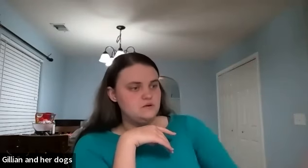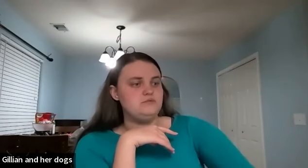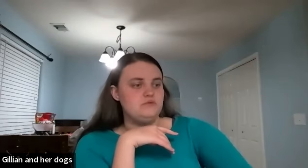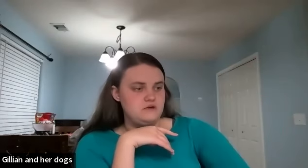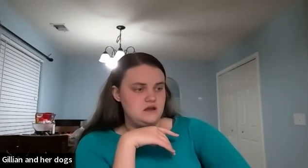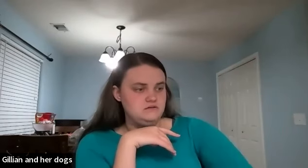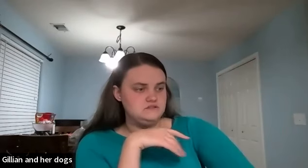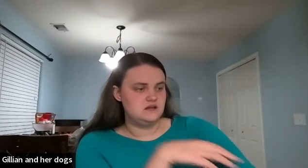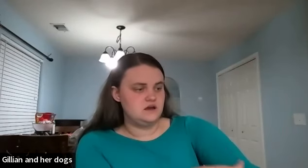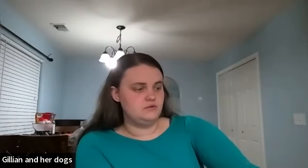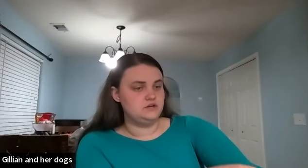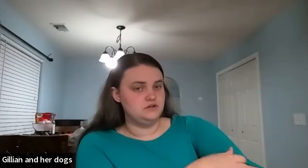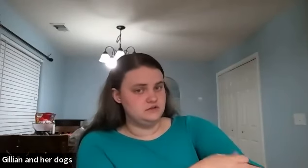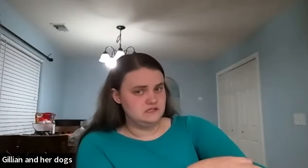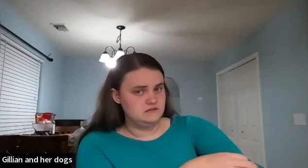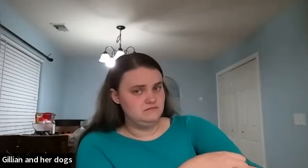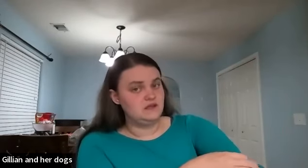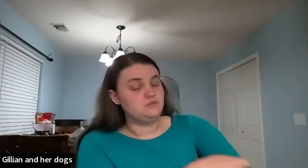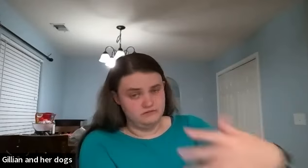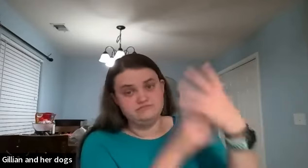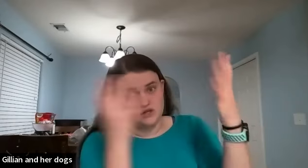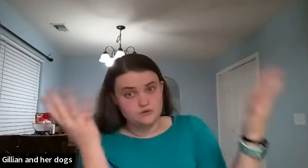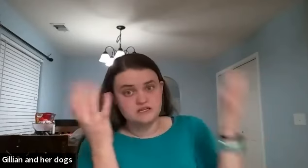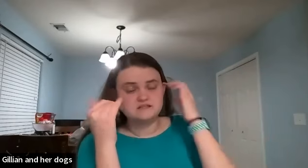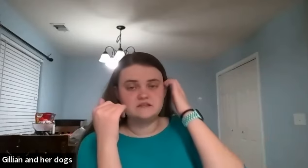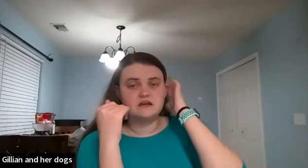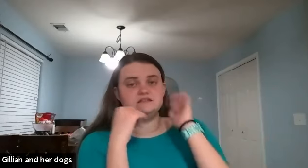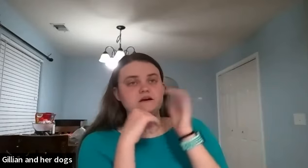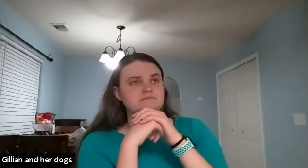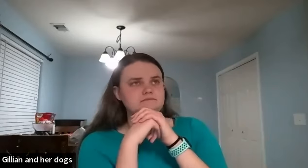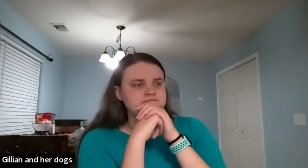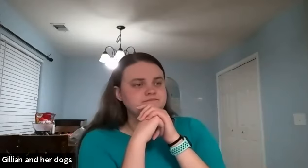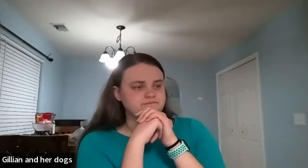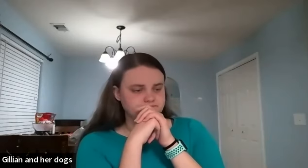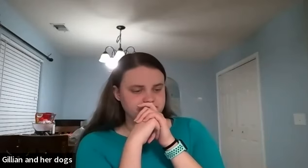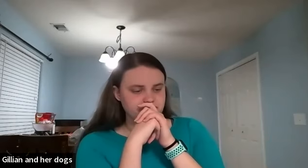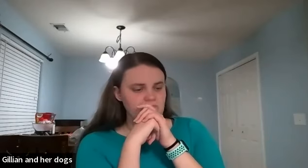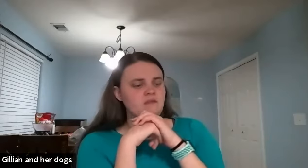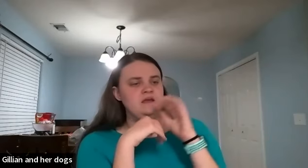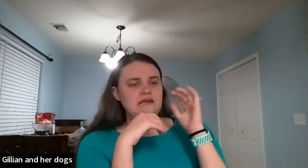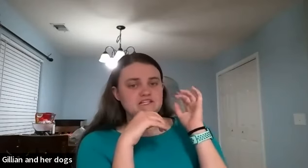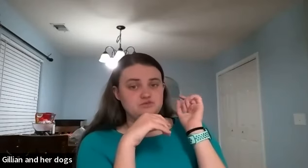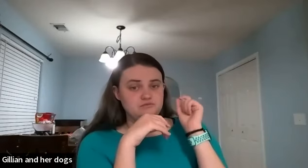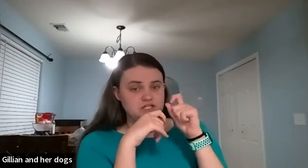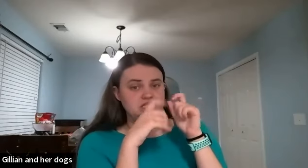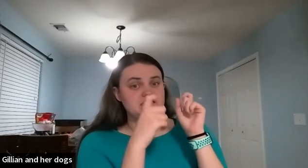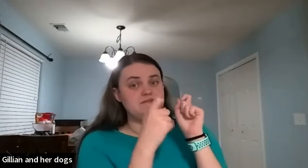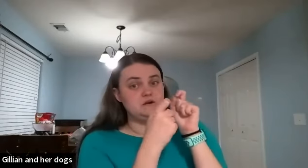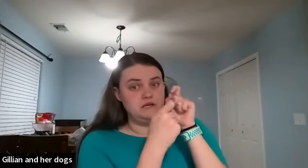with pronouns um when you're using like where those kinds of signs um is direction is very